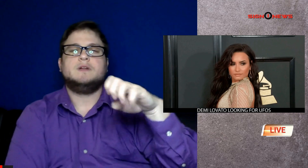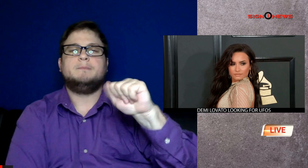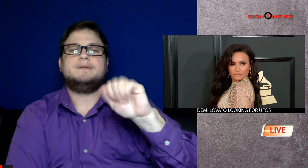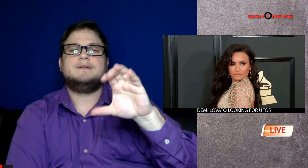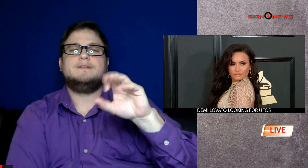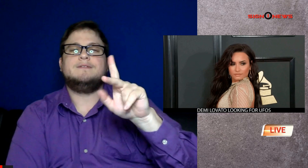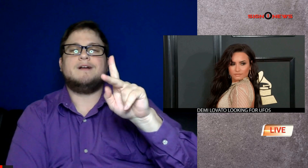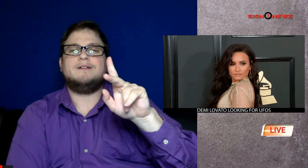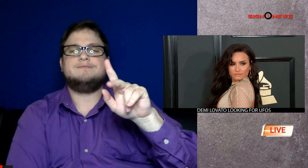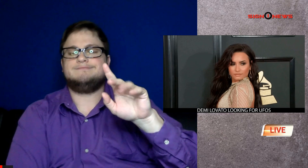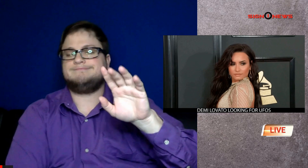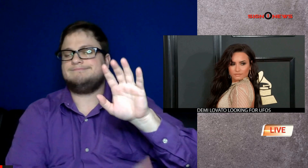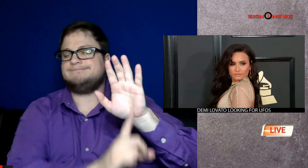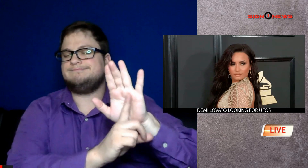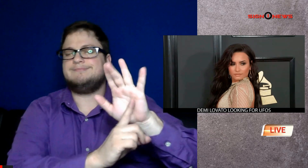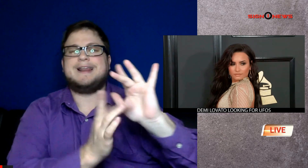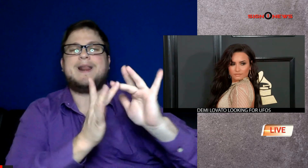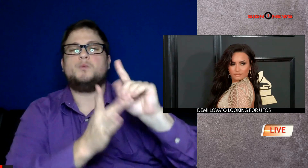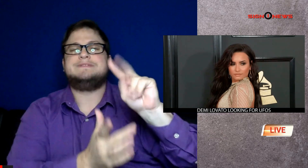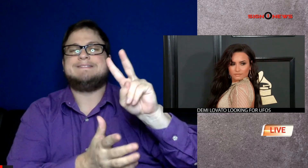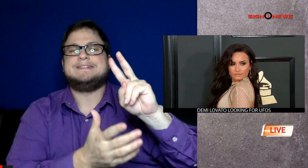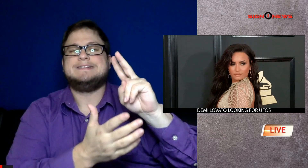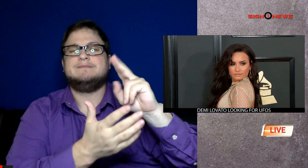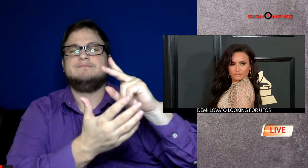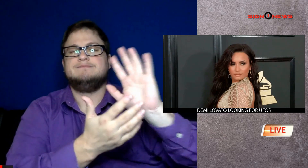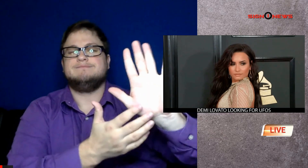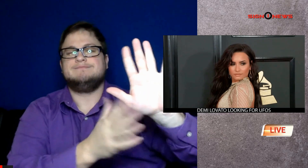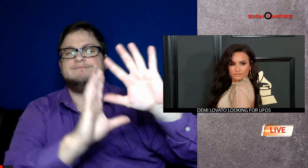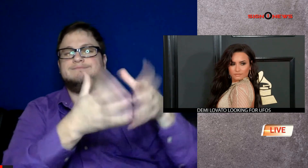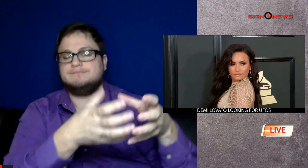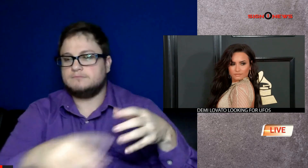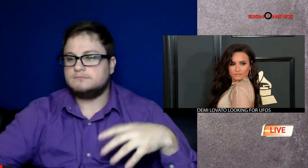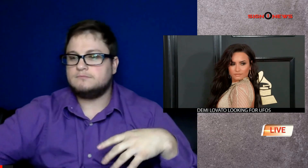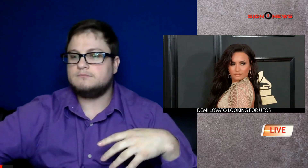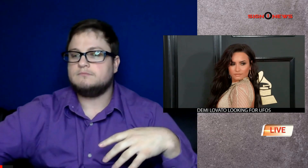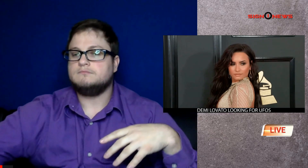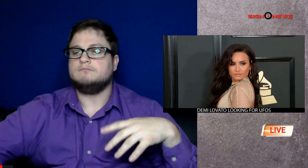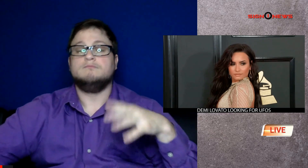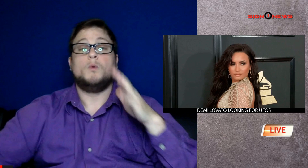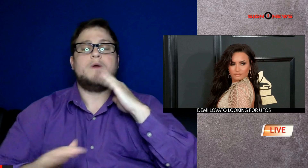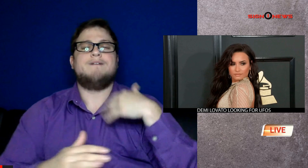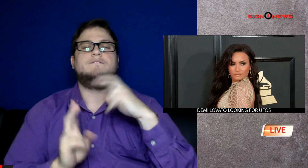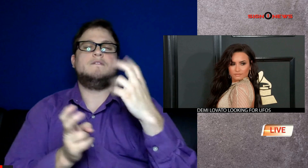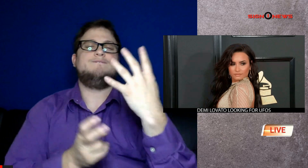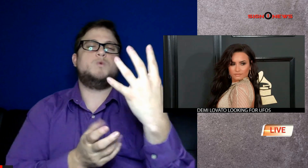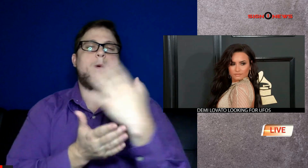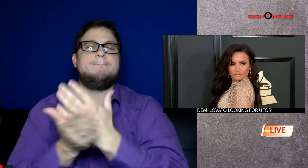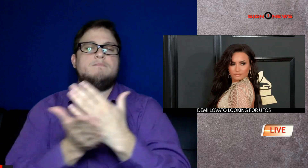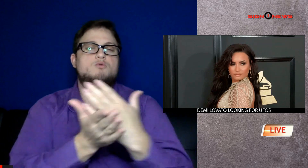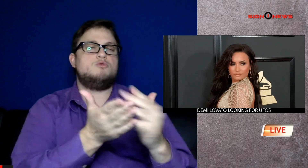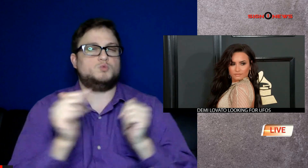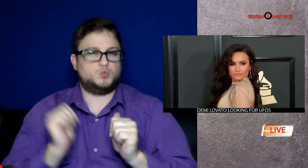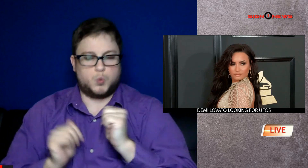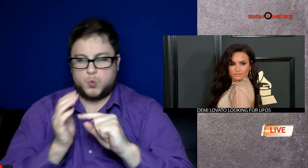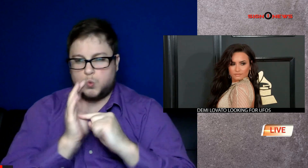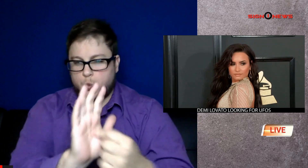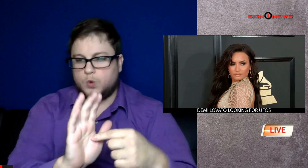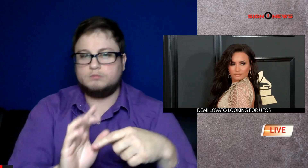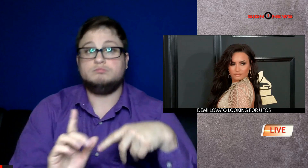and intends to prove aliens are out there in the Peacock Neckwort four